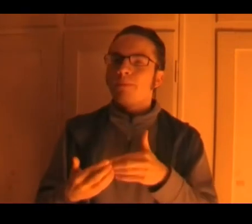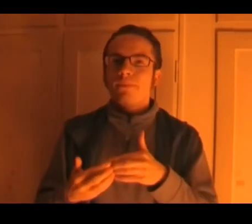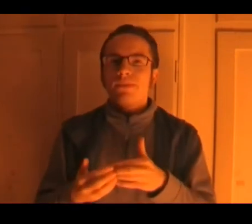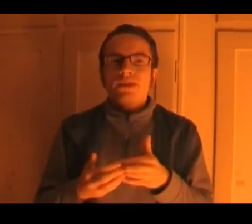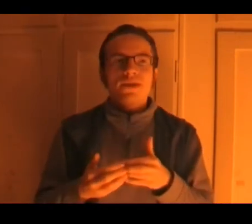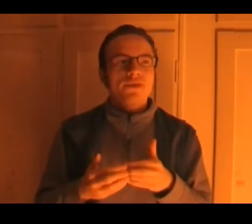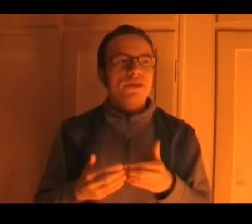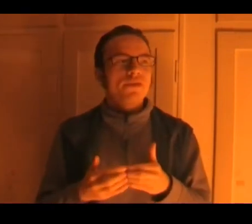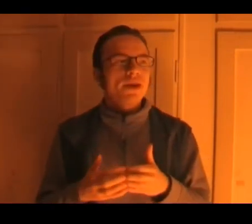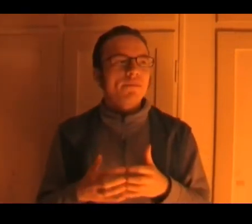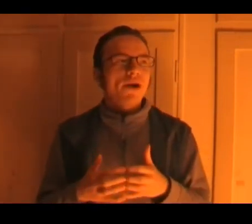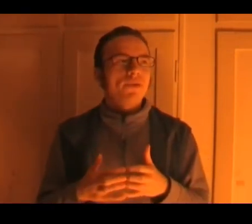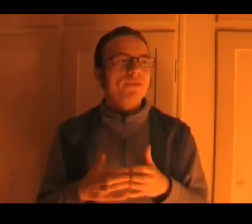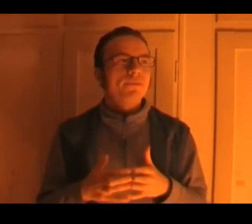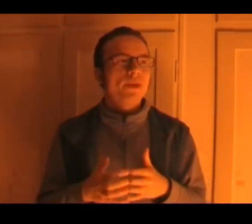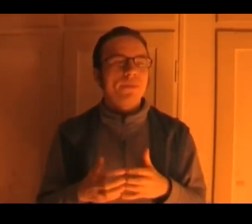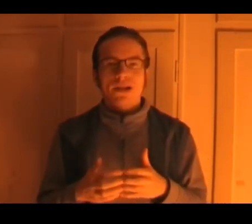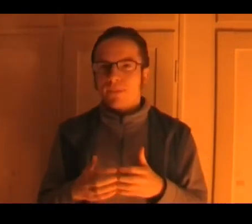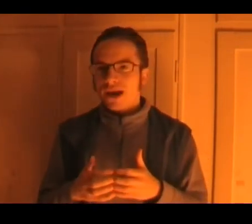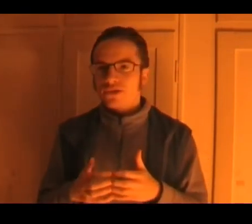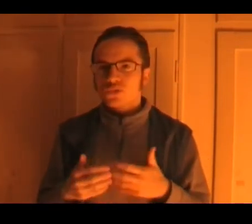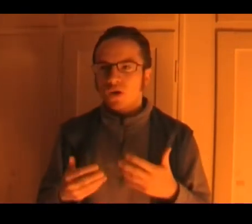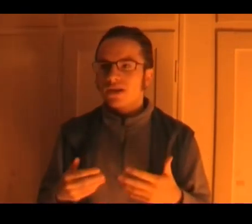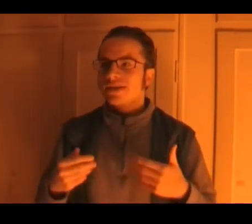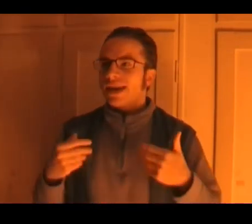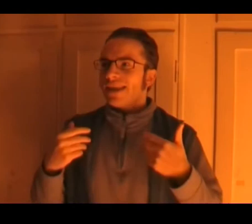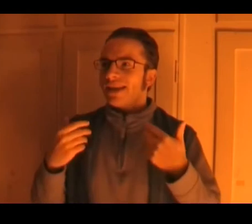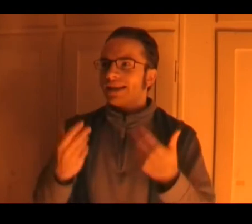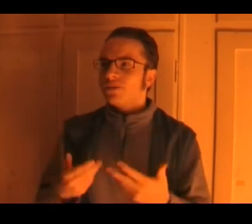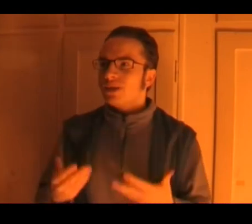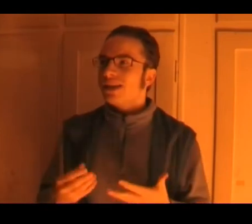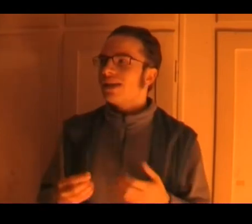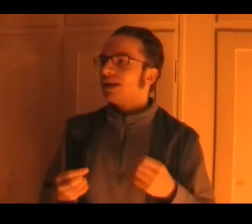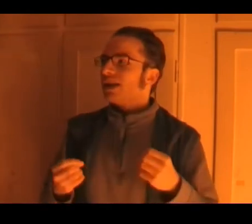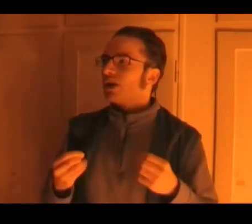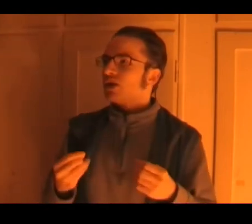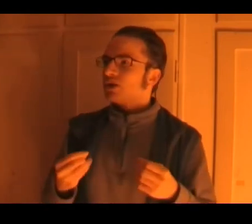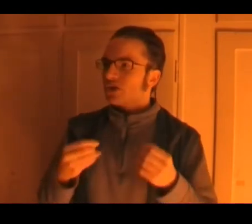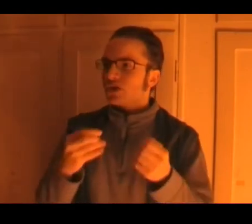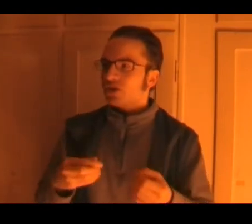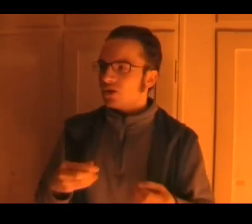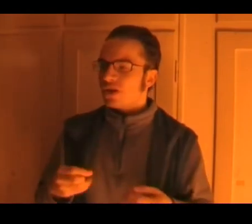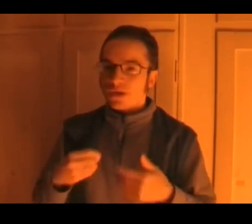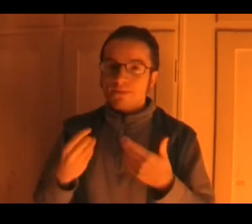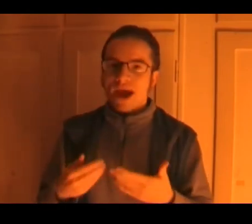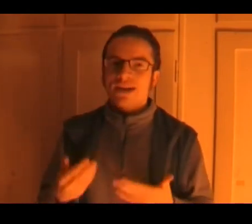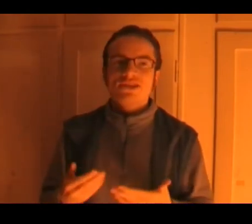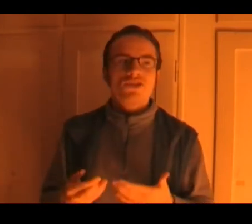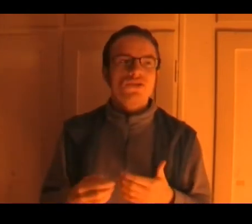the the the thing about michael myers was that he really you know he managed to